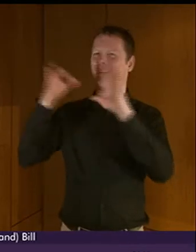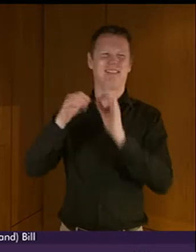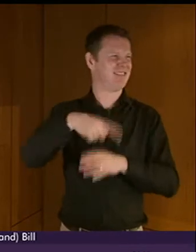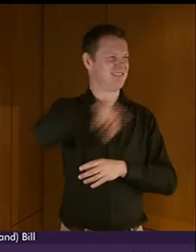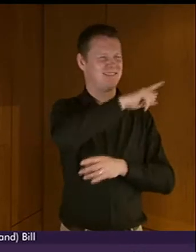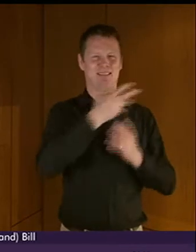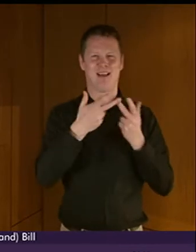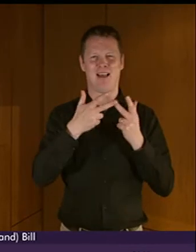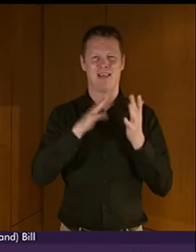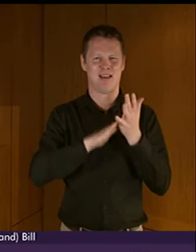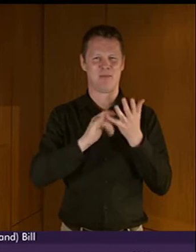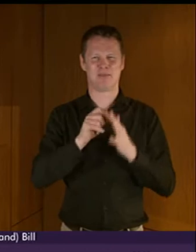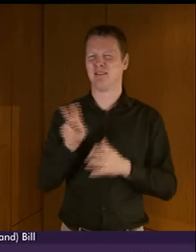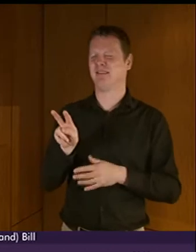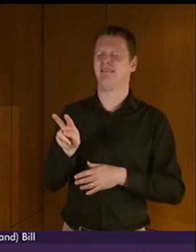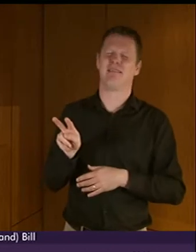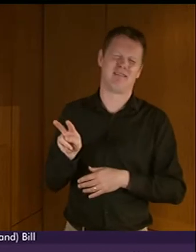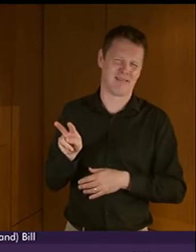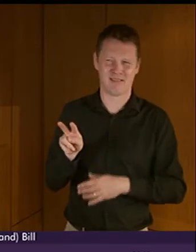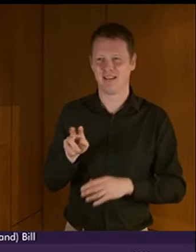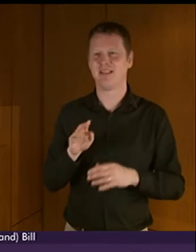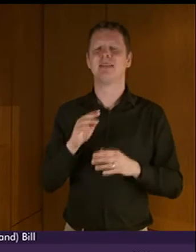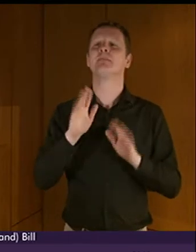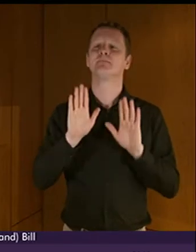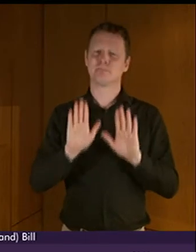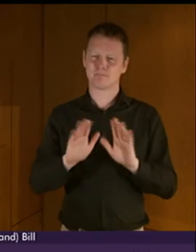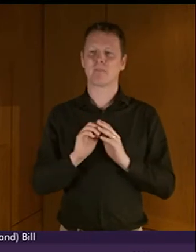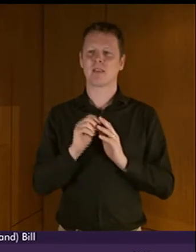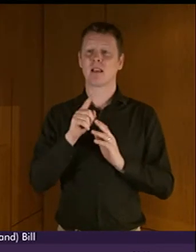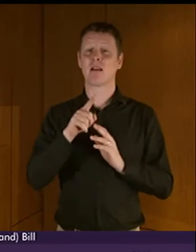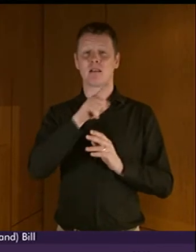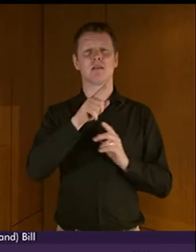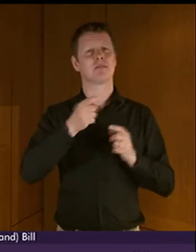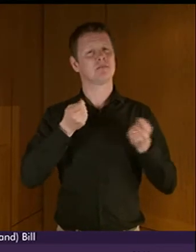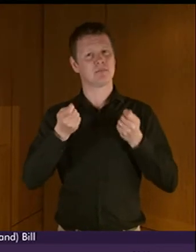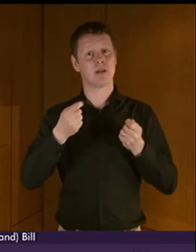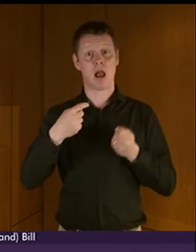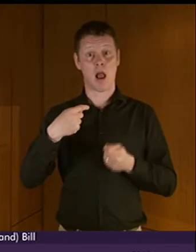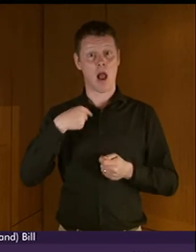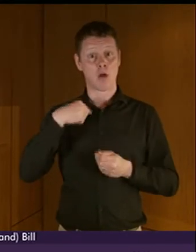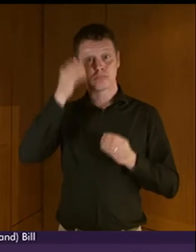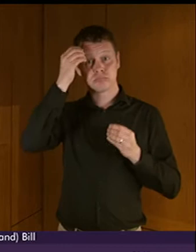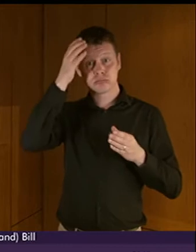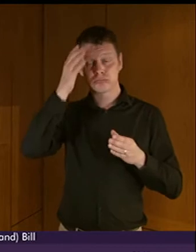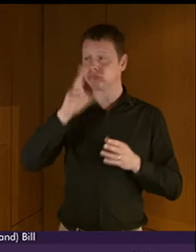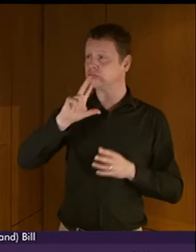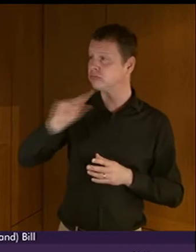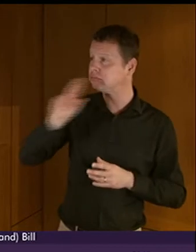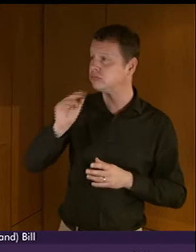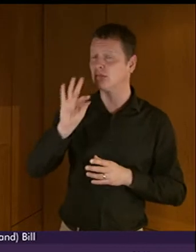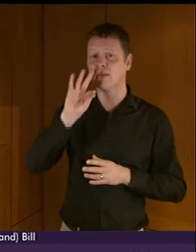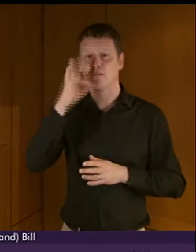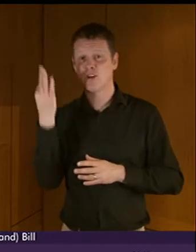But, Presiding Officer, I know very little in the way of French. I know very little